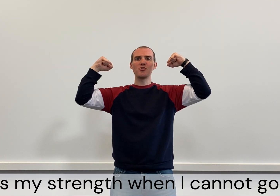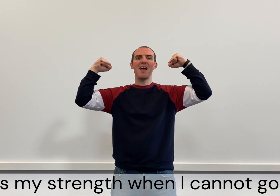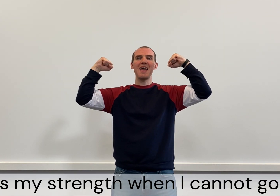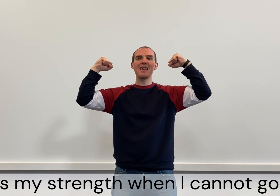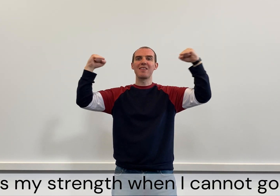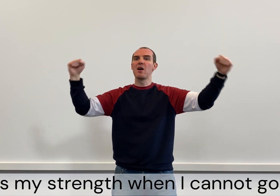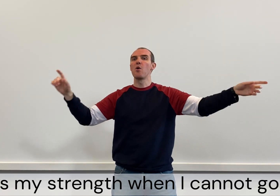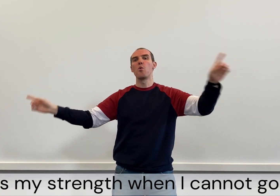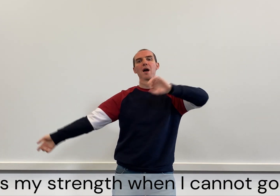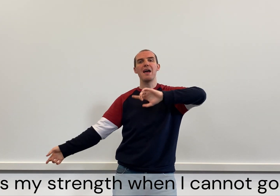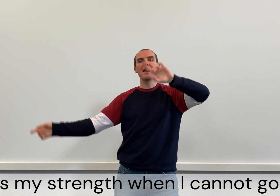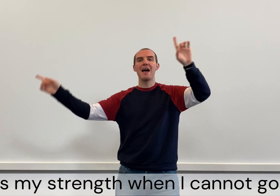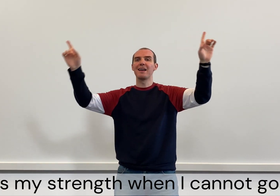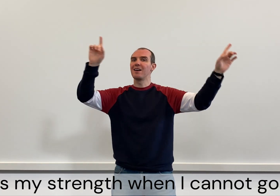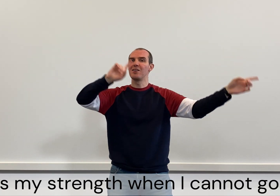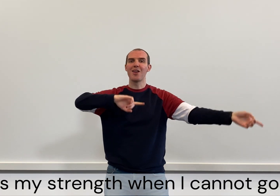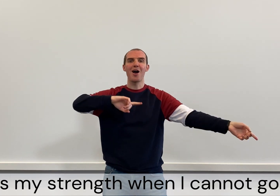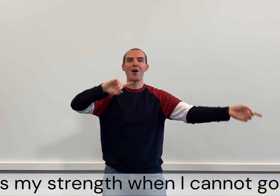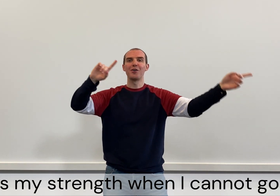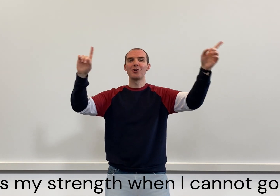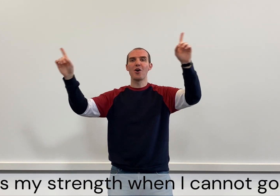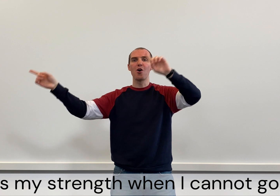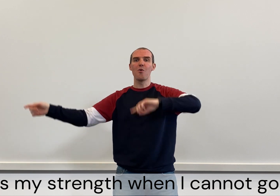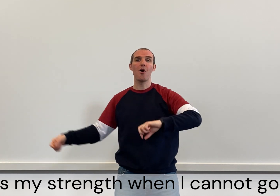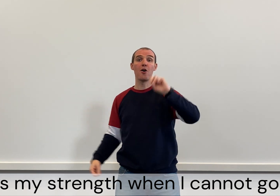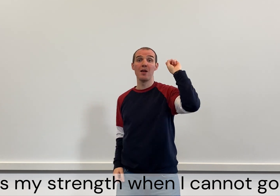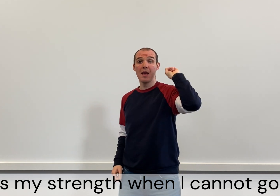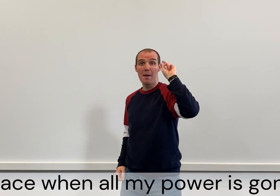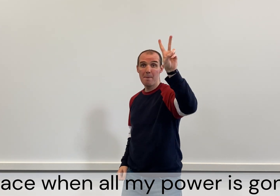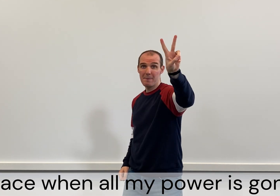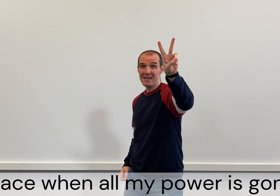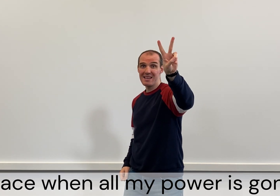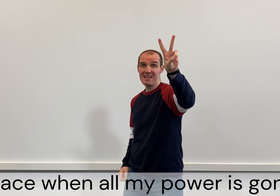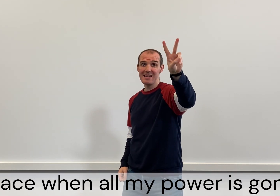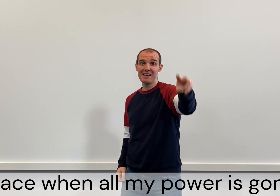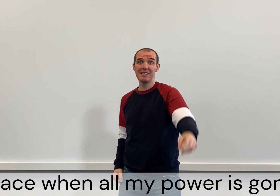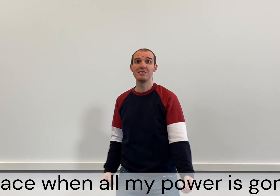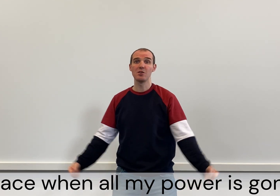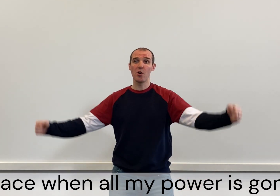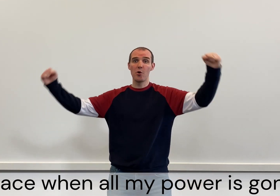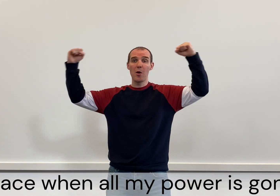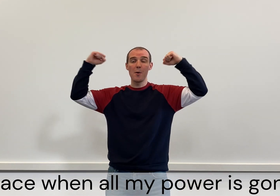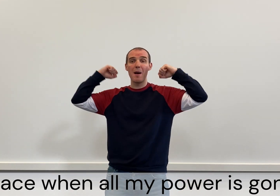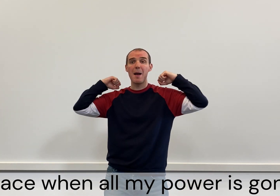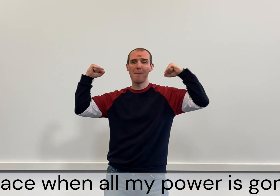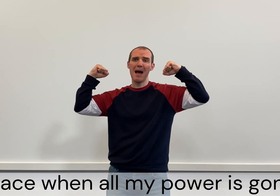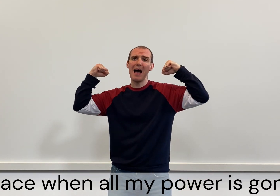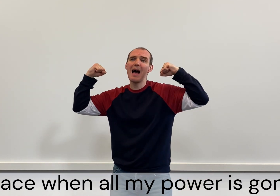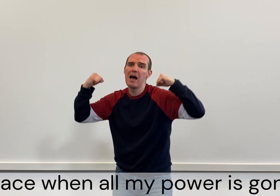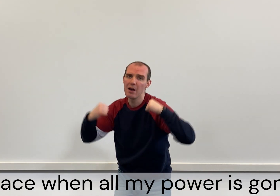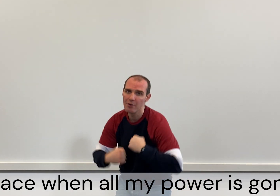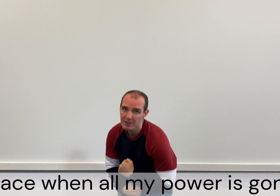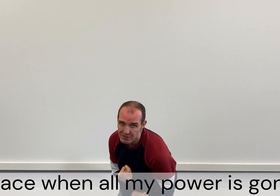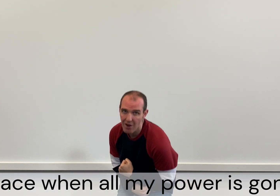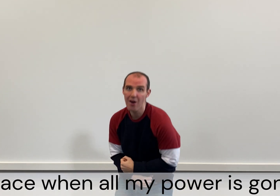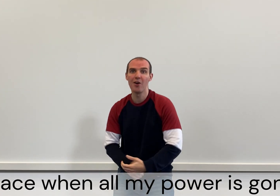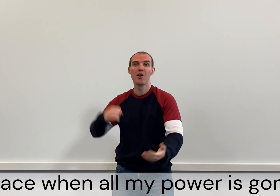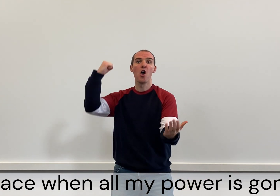strength when I cannot go on. Peace when all my power is gone.